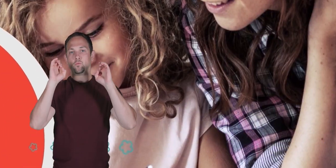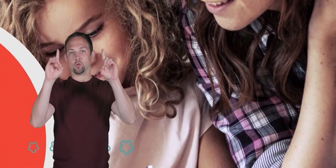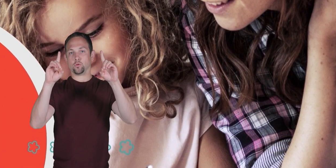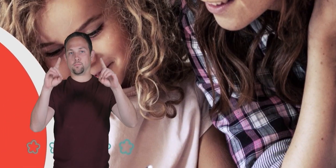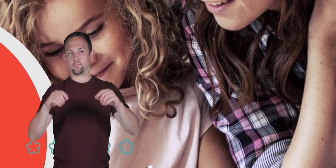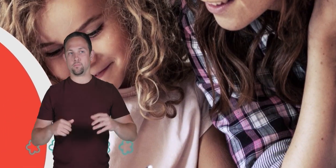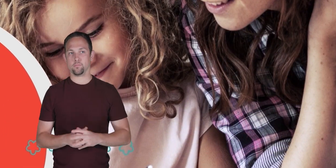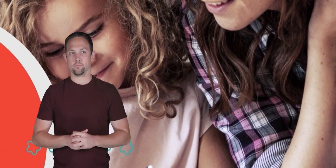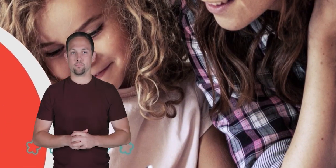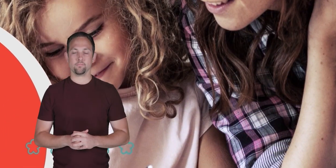we'll see eventually you you